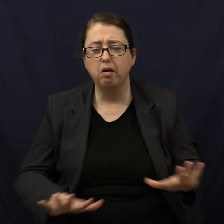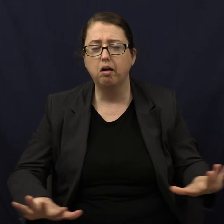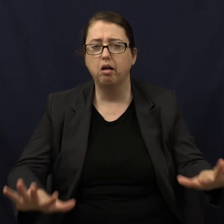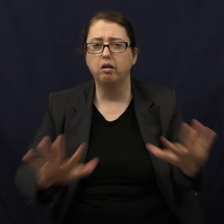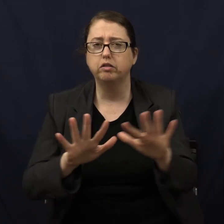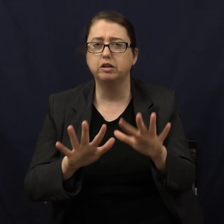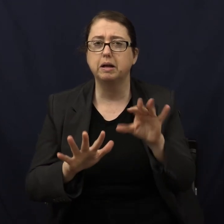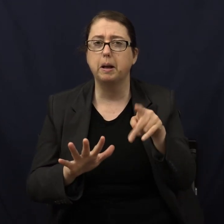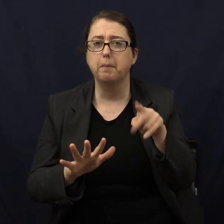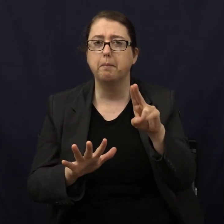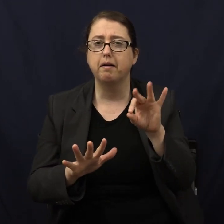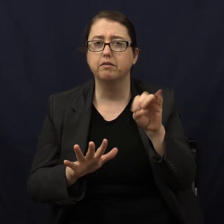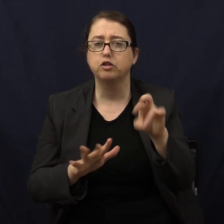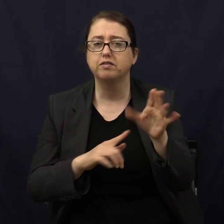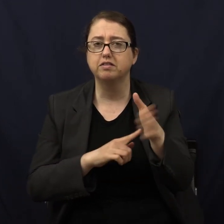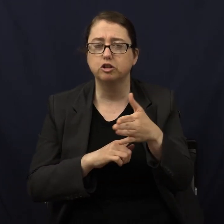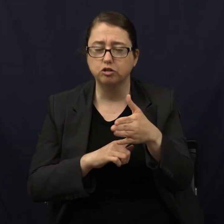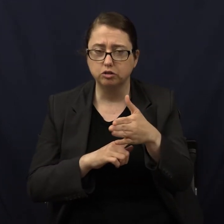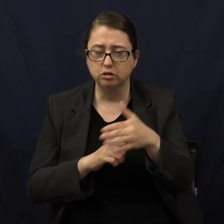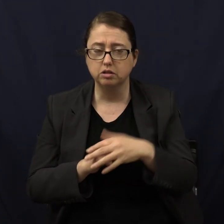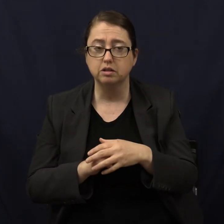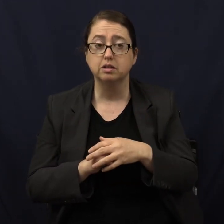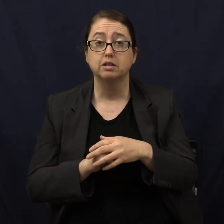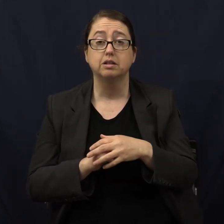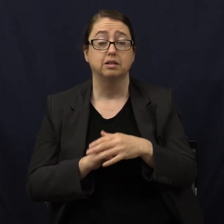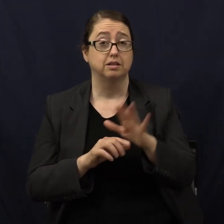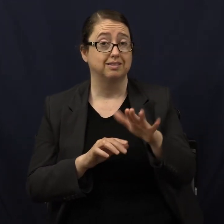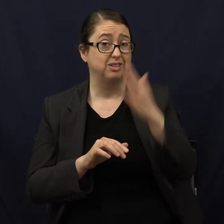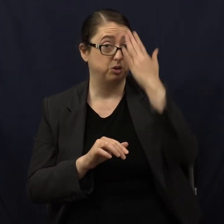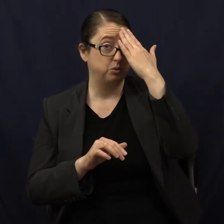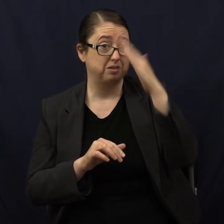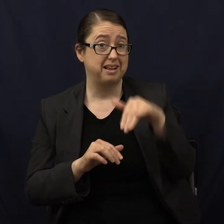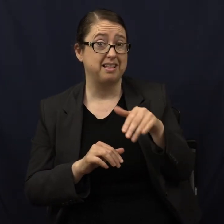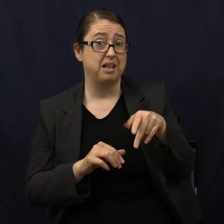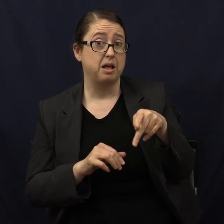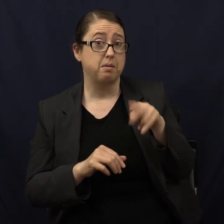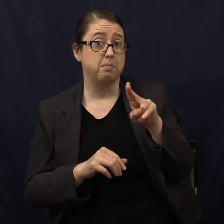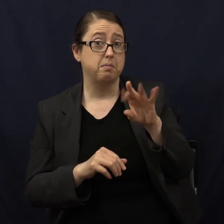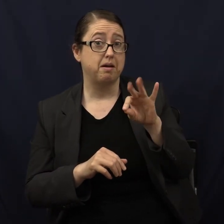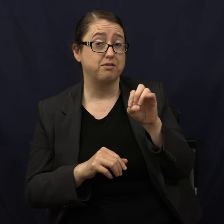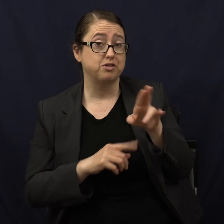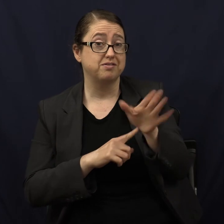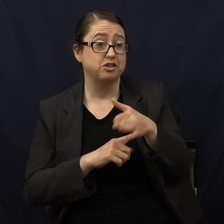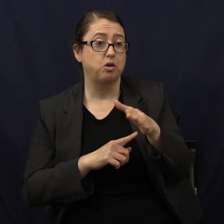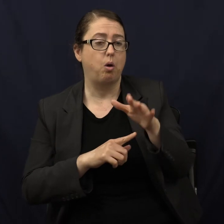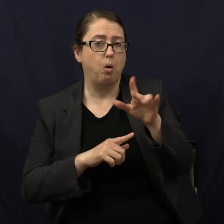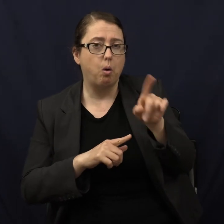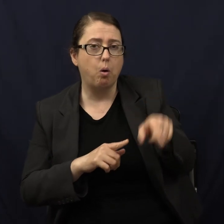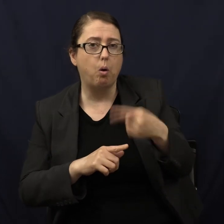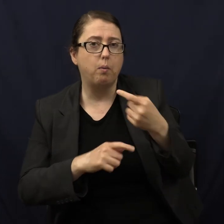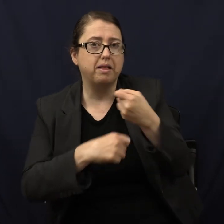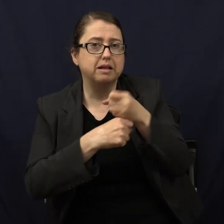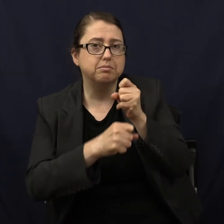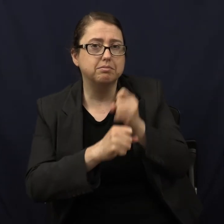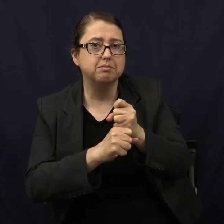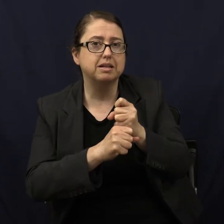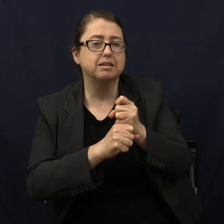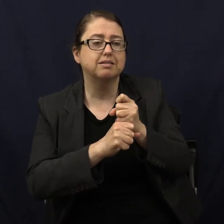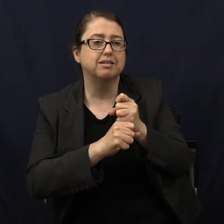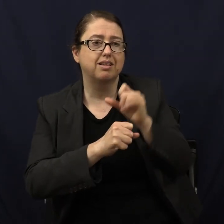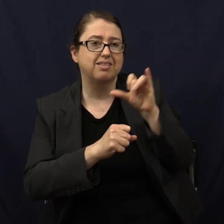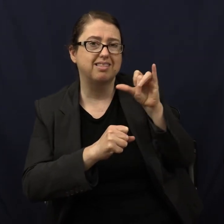did you know that the pufferfish only makes that structure around Japan?